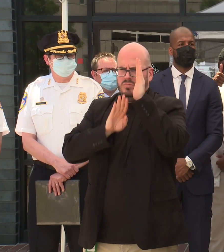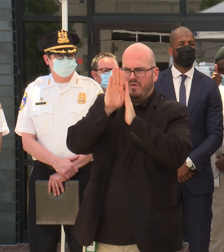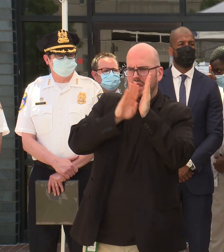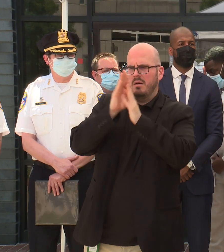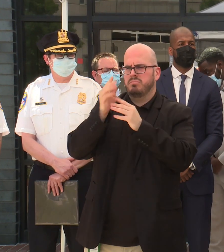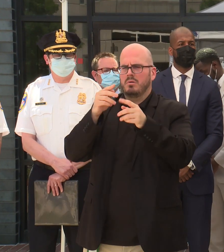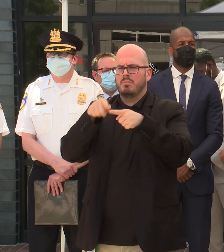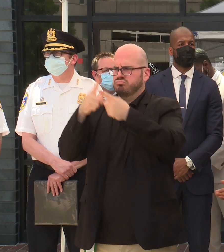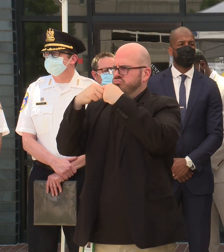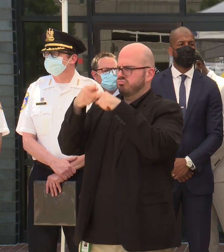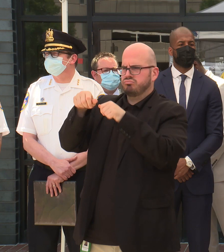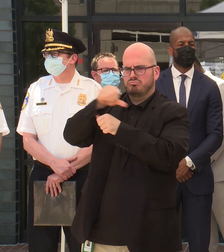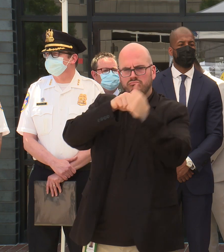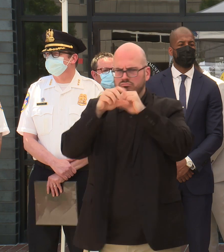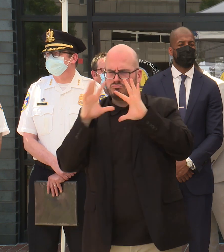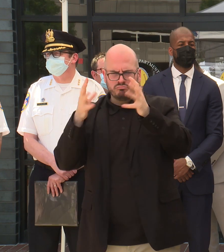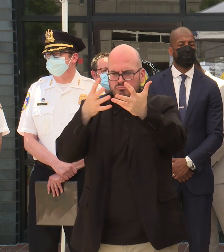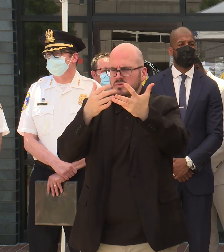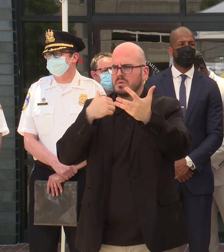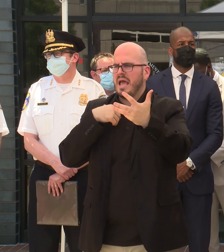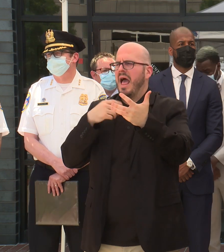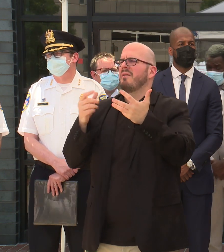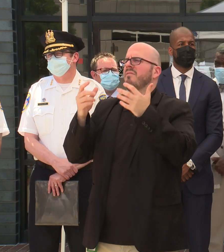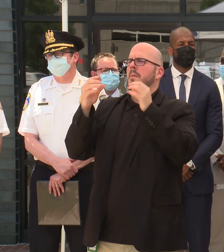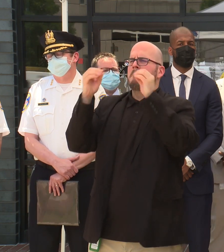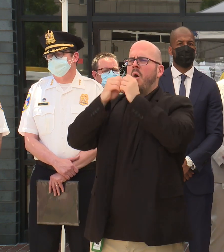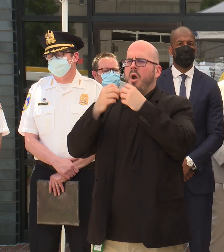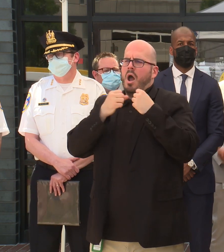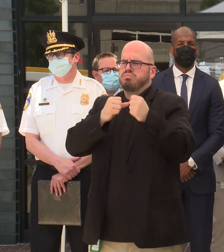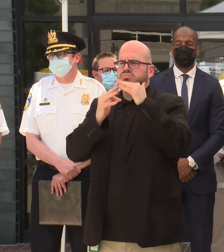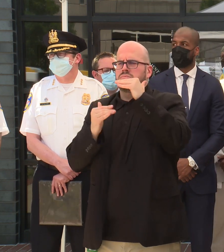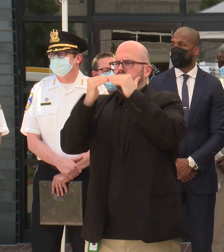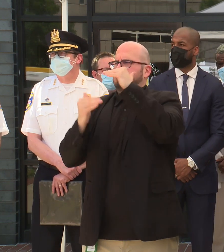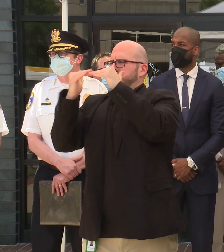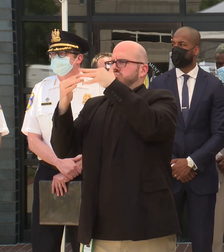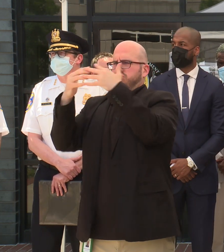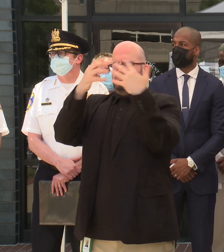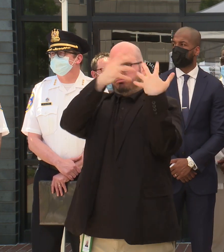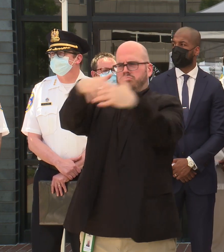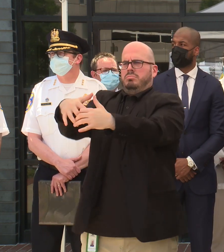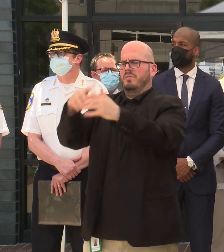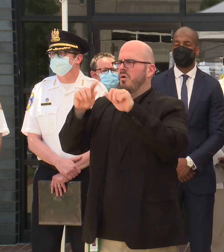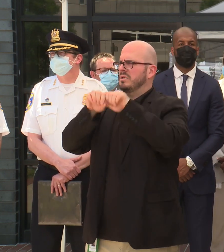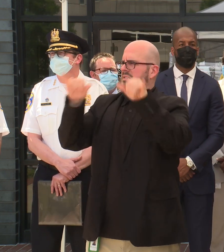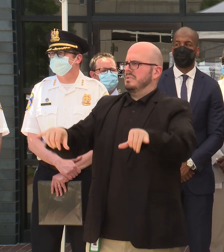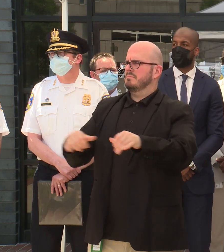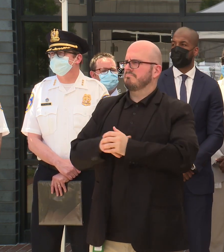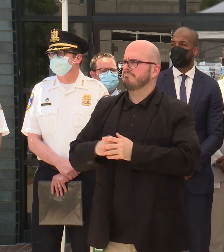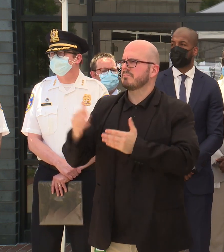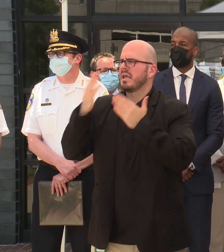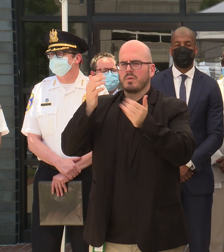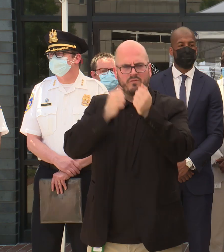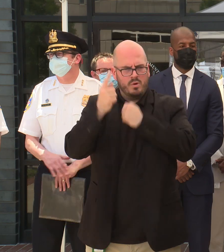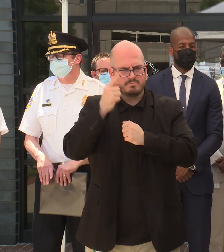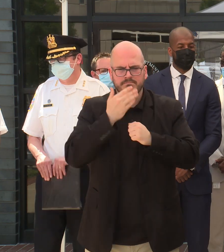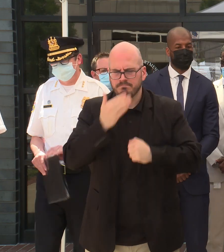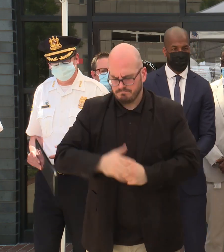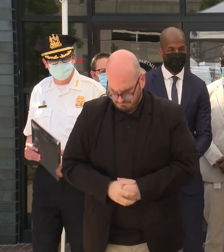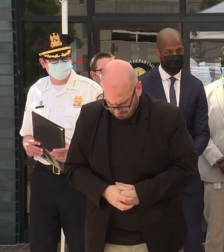that we're not having these lapses or any other lapses that we've seen over and over again in our systems. Thank you, everybody.